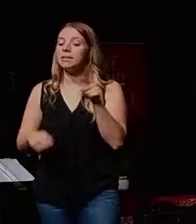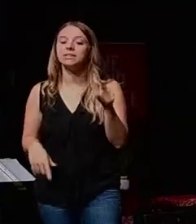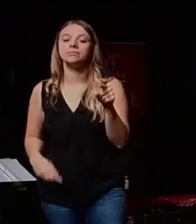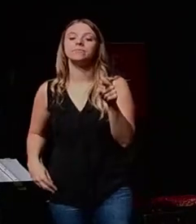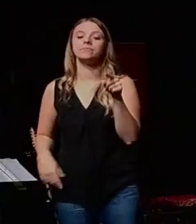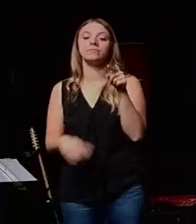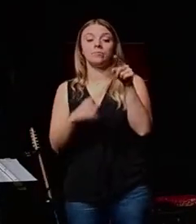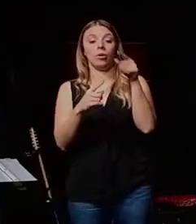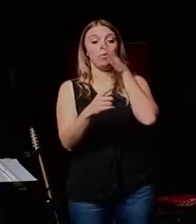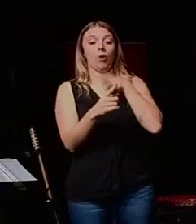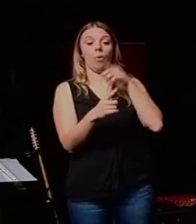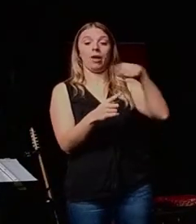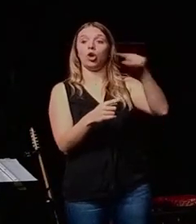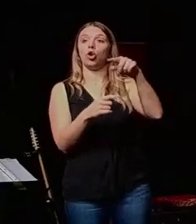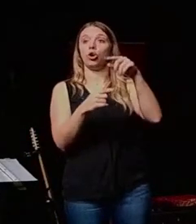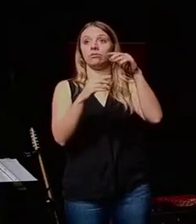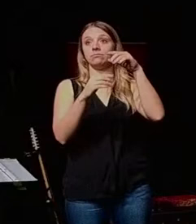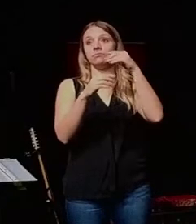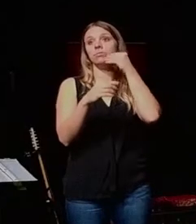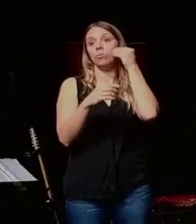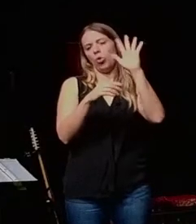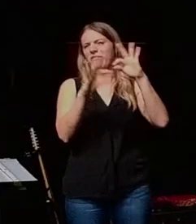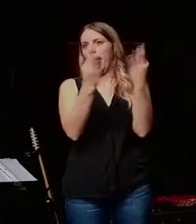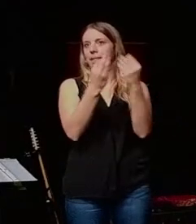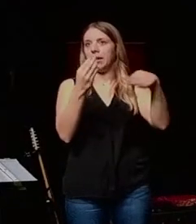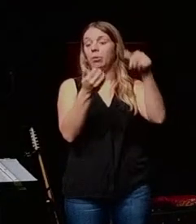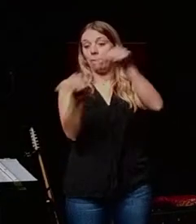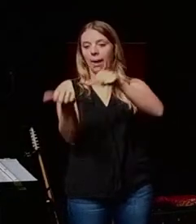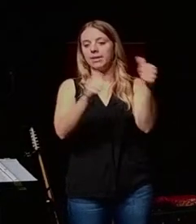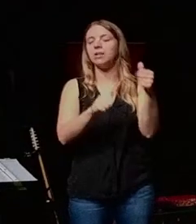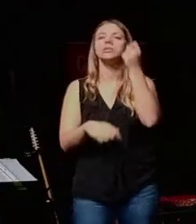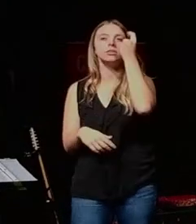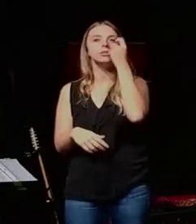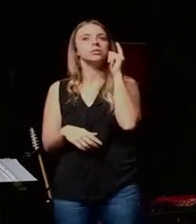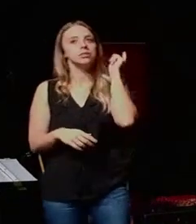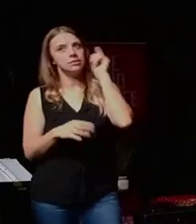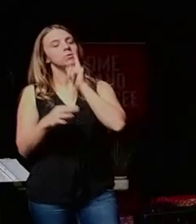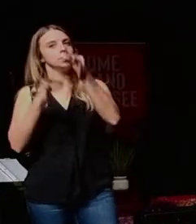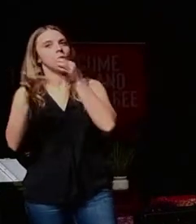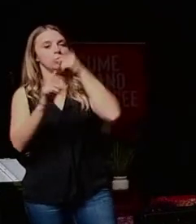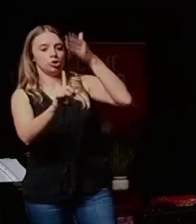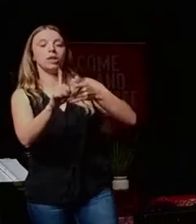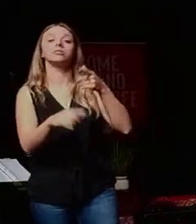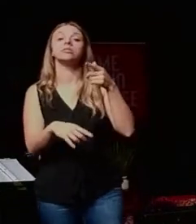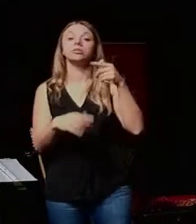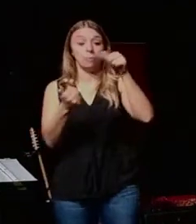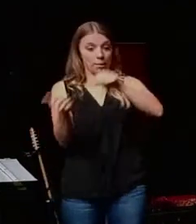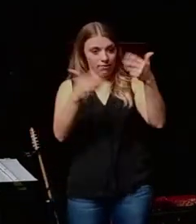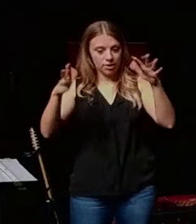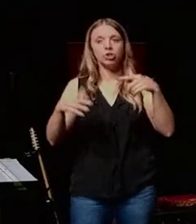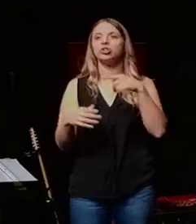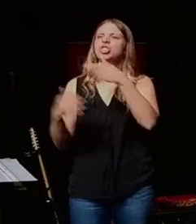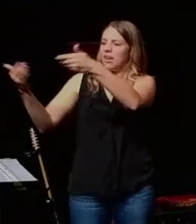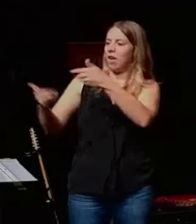When she and her members of her household were baptized, and this tells us a little bit about who she was as a person. She invited us to her home.